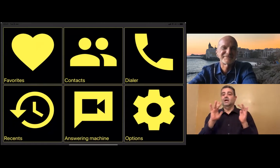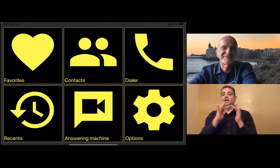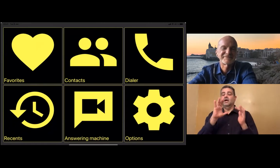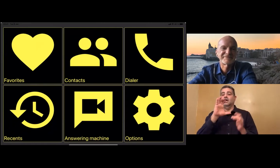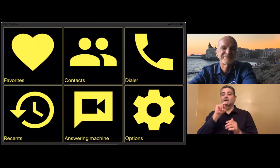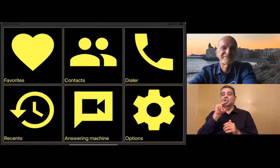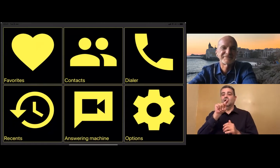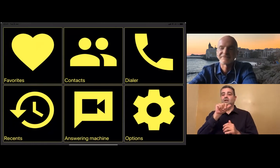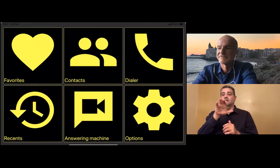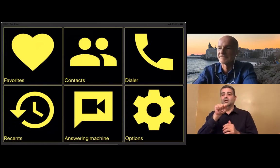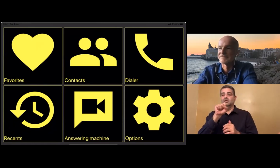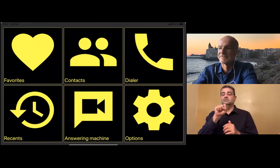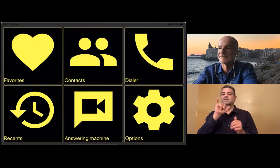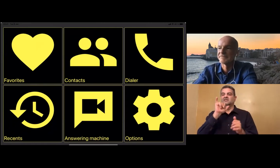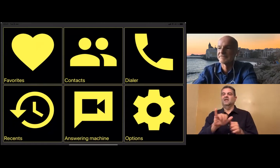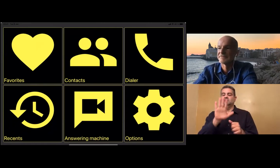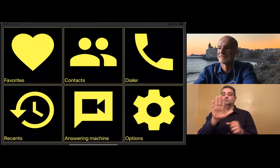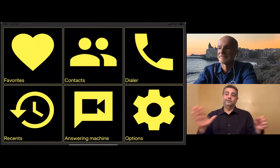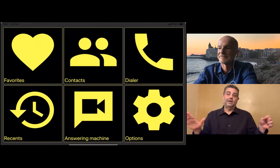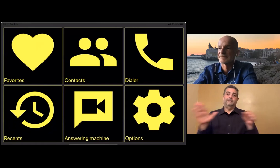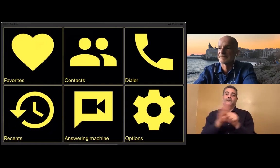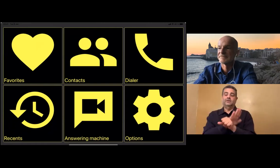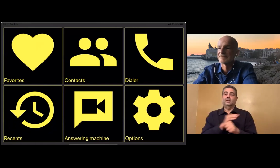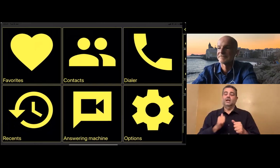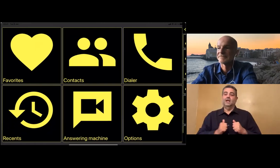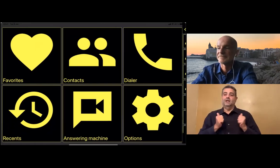The second icon is contacts.